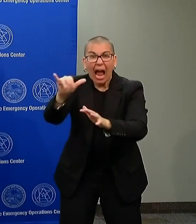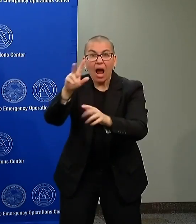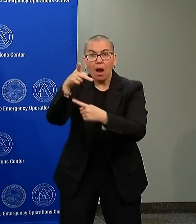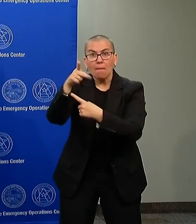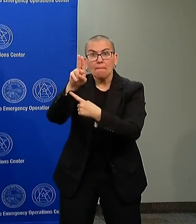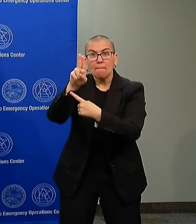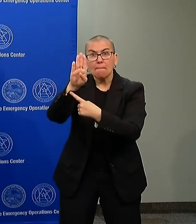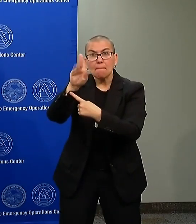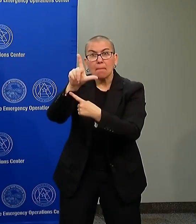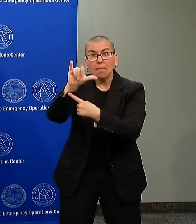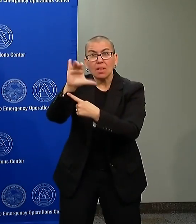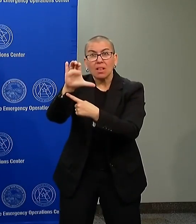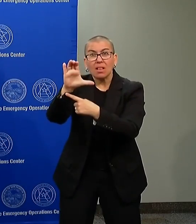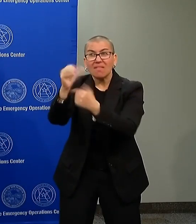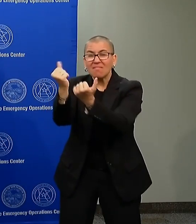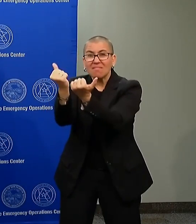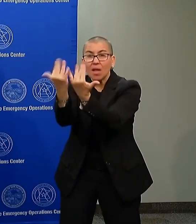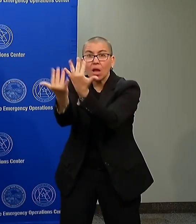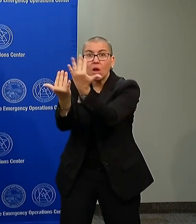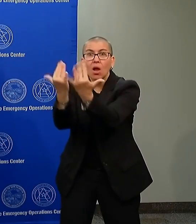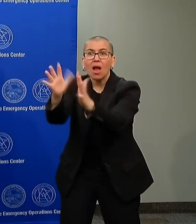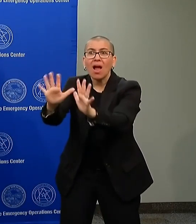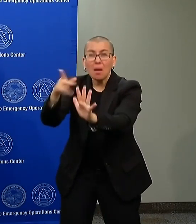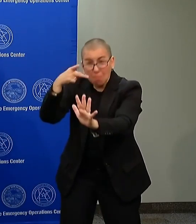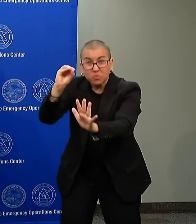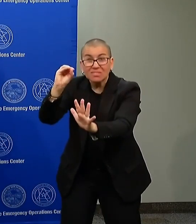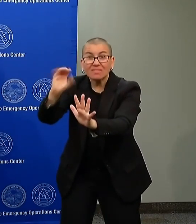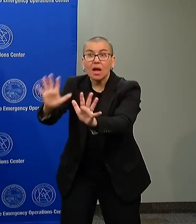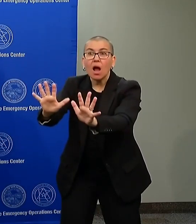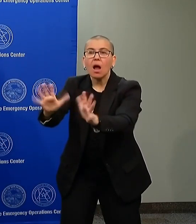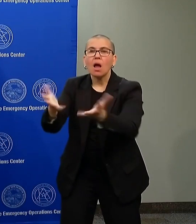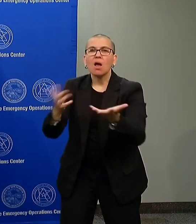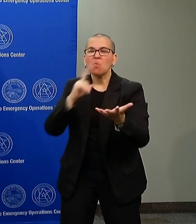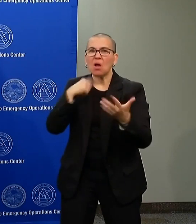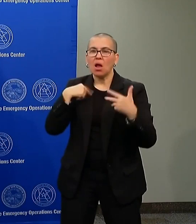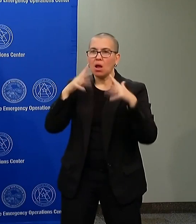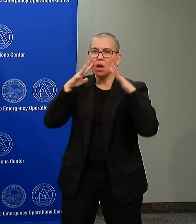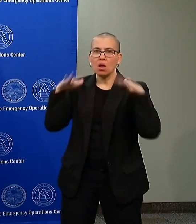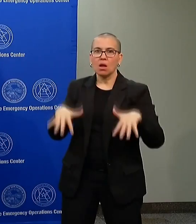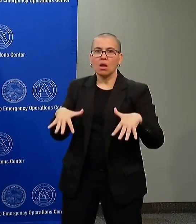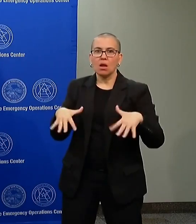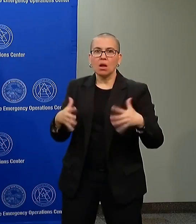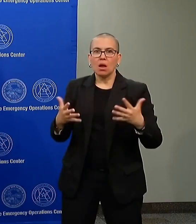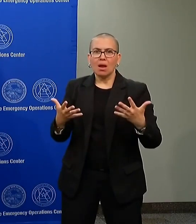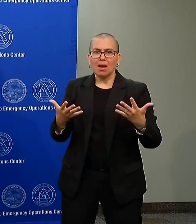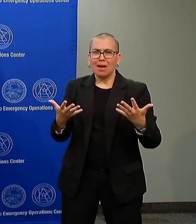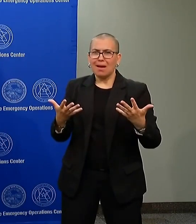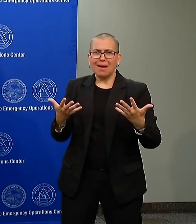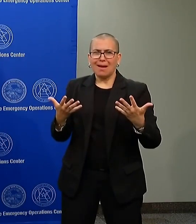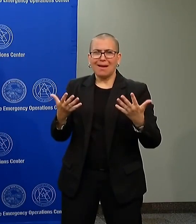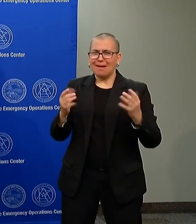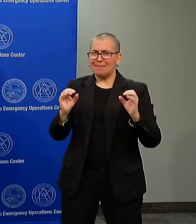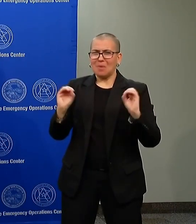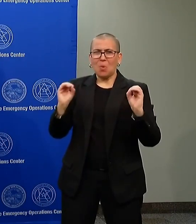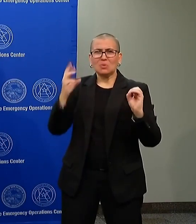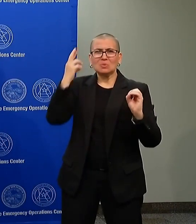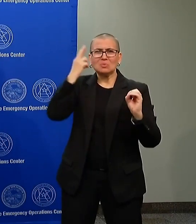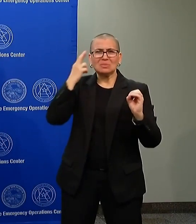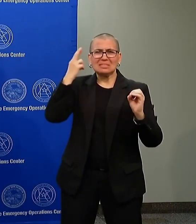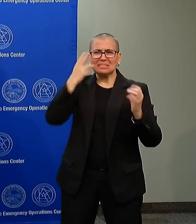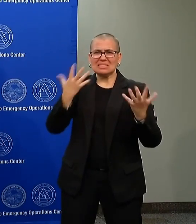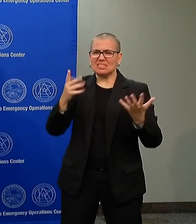with absolutely no, I mean this, absolutely no sense